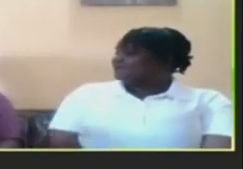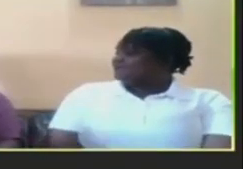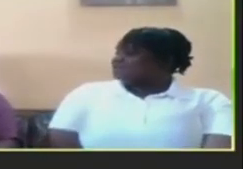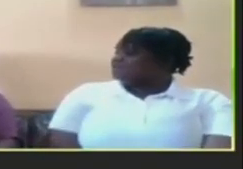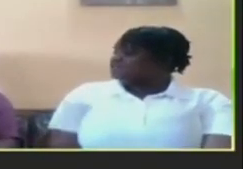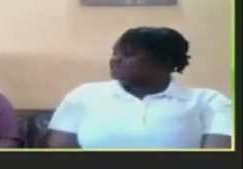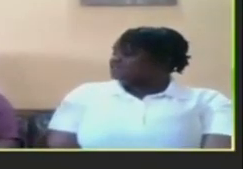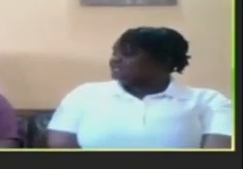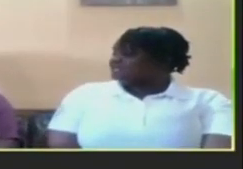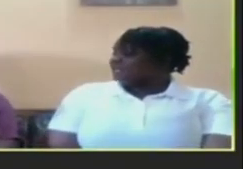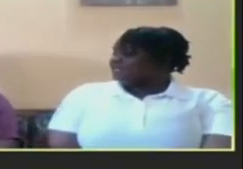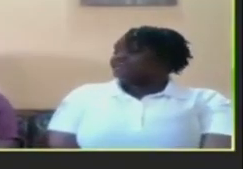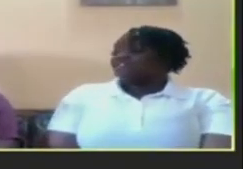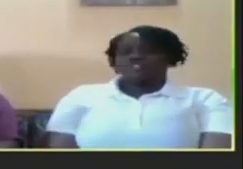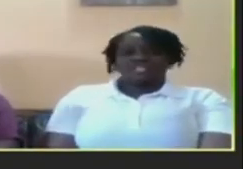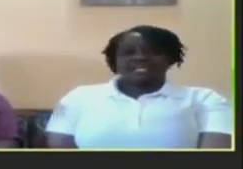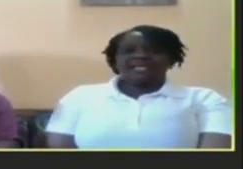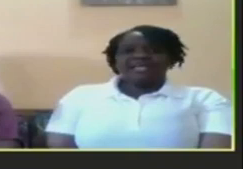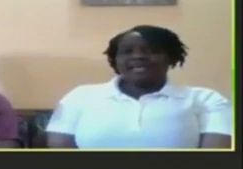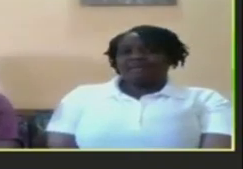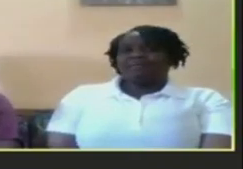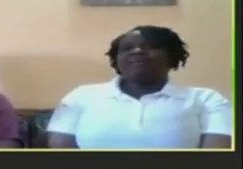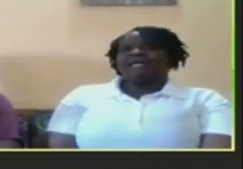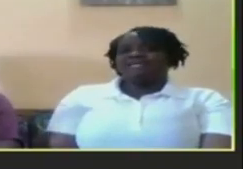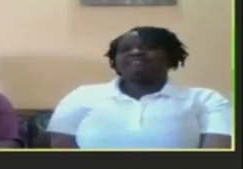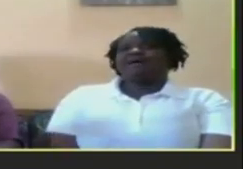so Jamal's sign name is JL by his heart